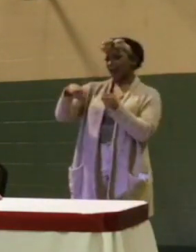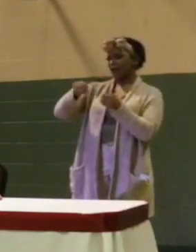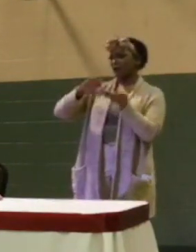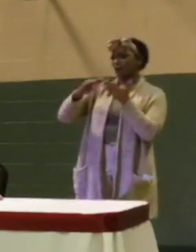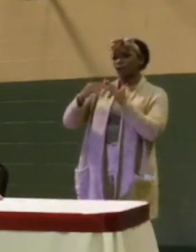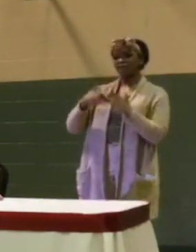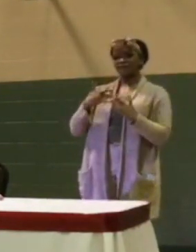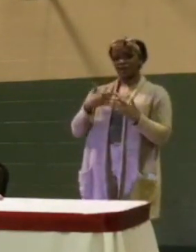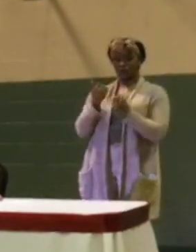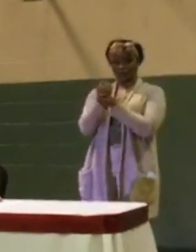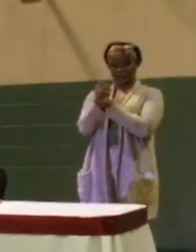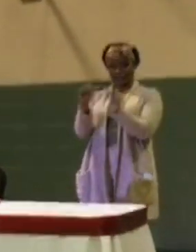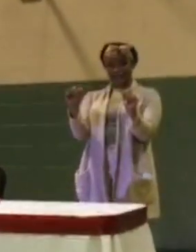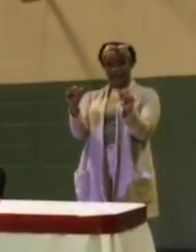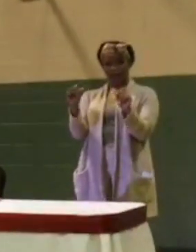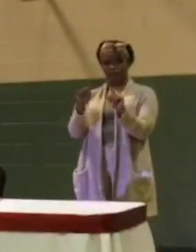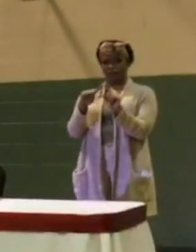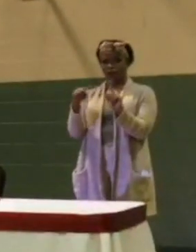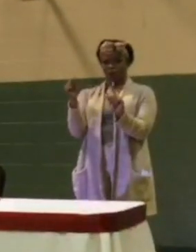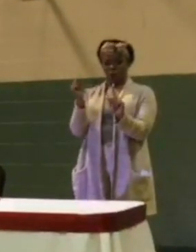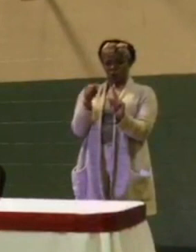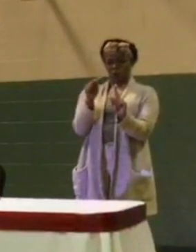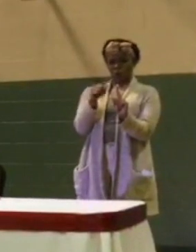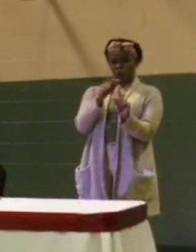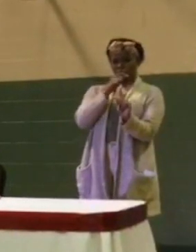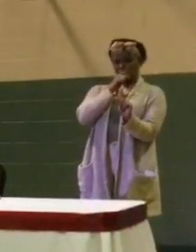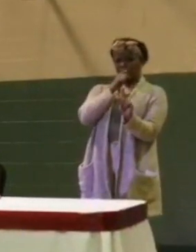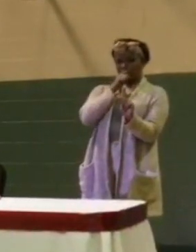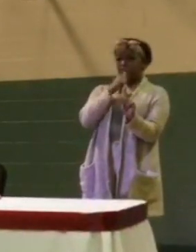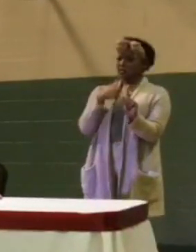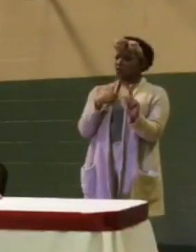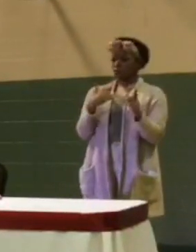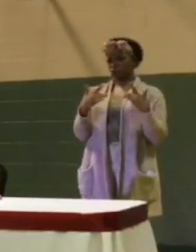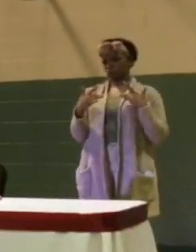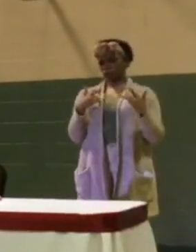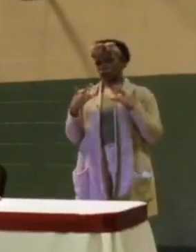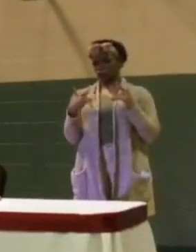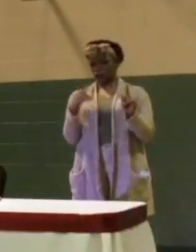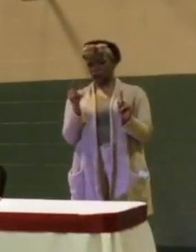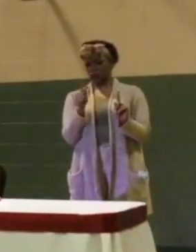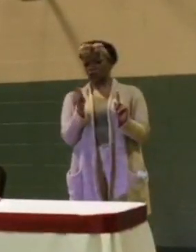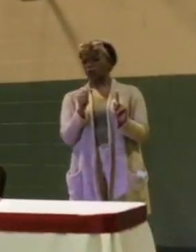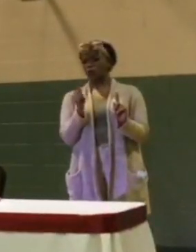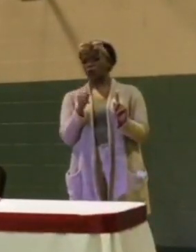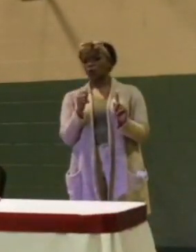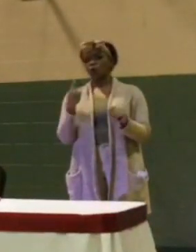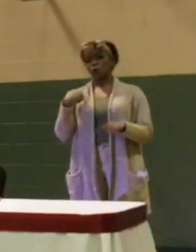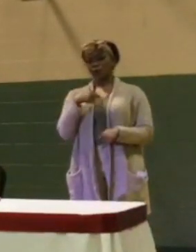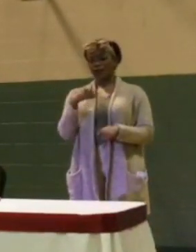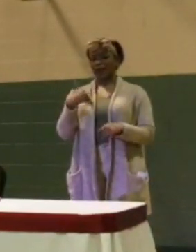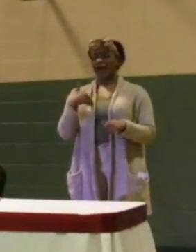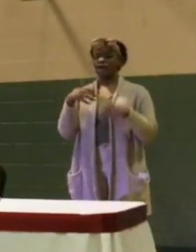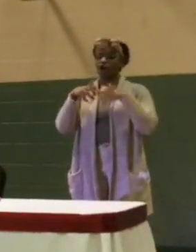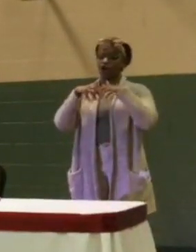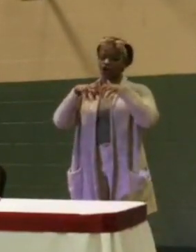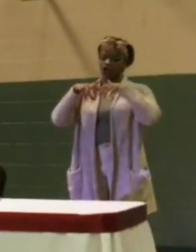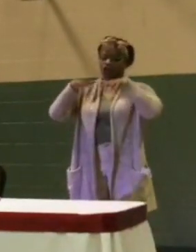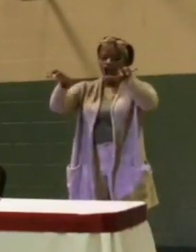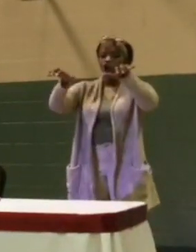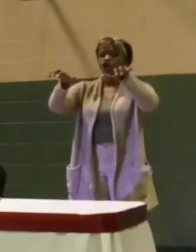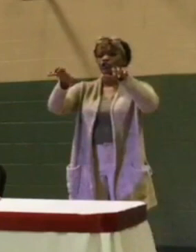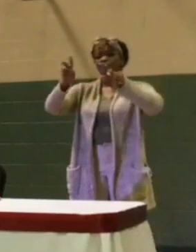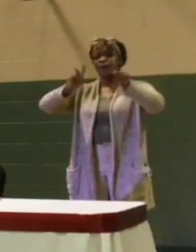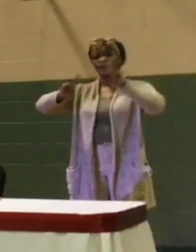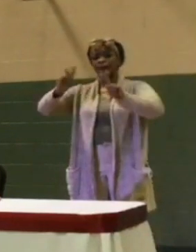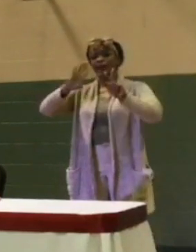But that privacy issue is a concern for me. We have a large population of elderly